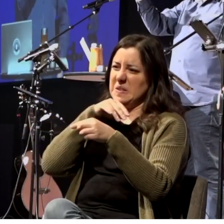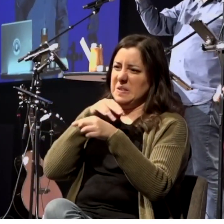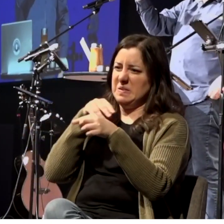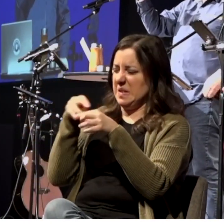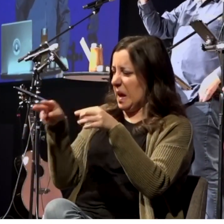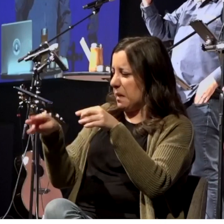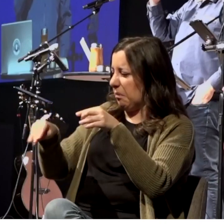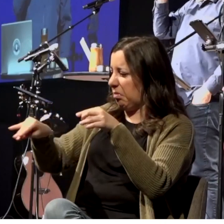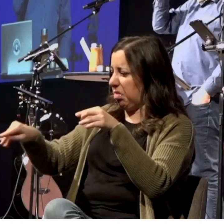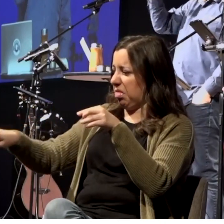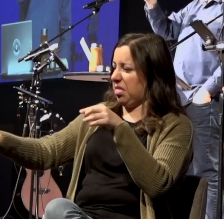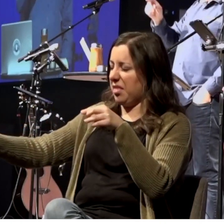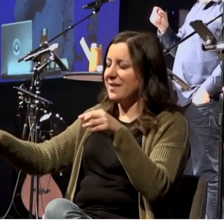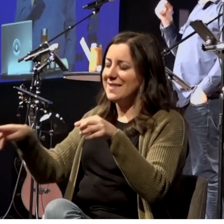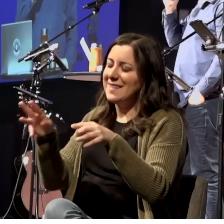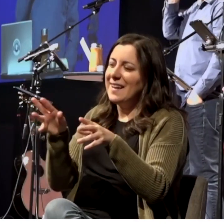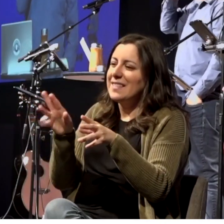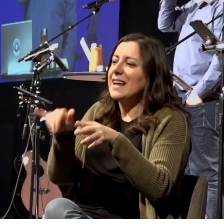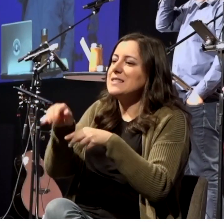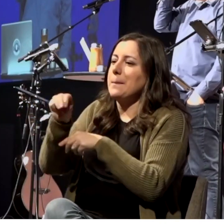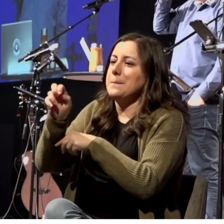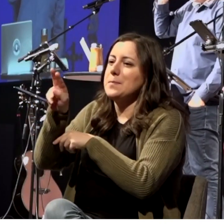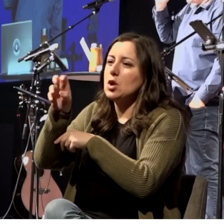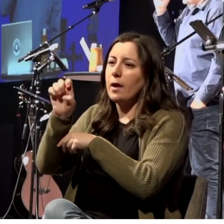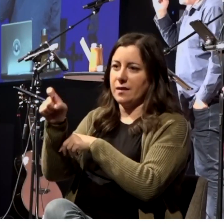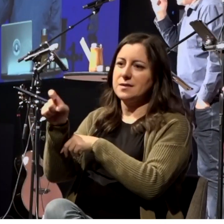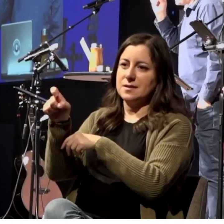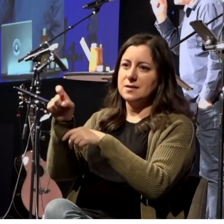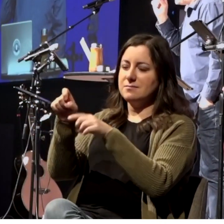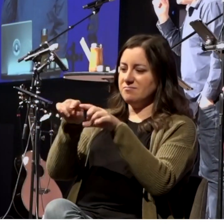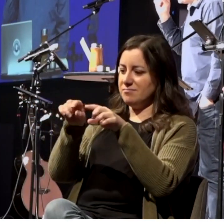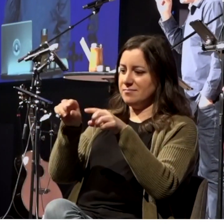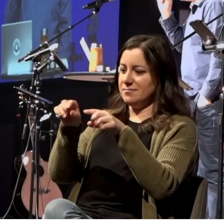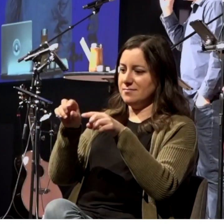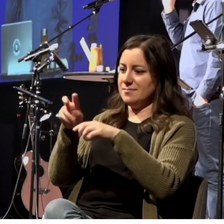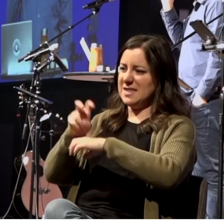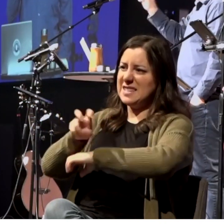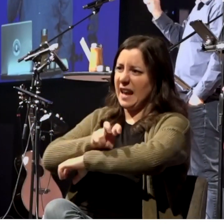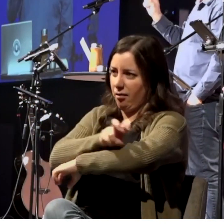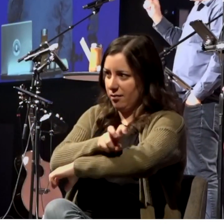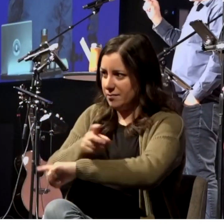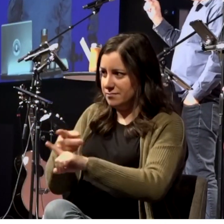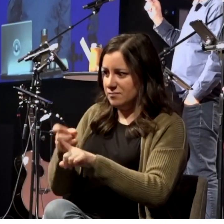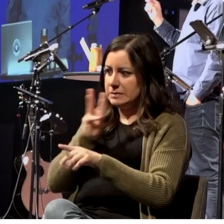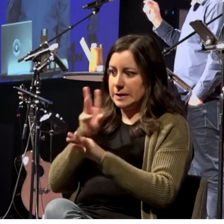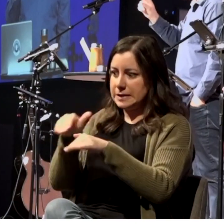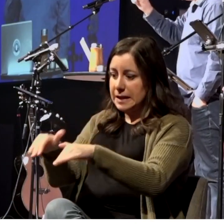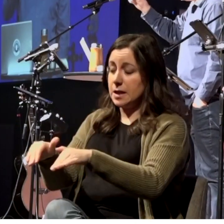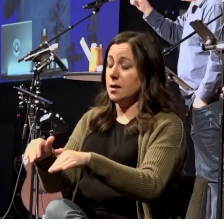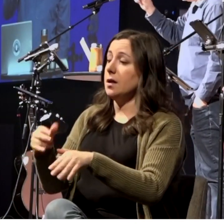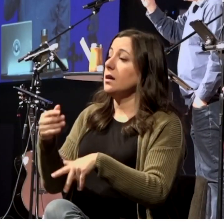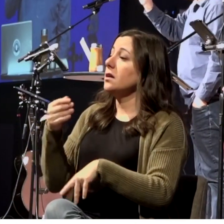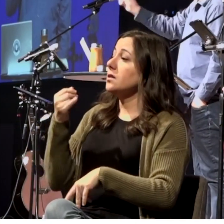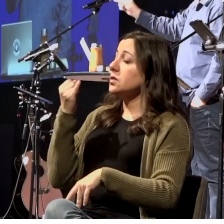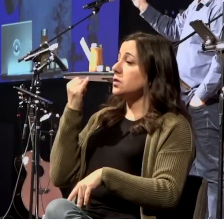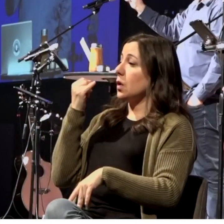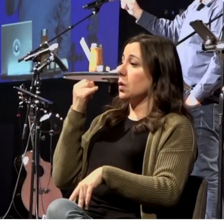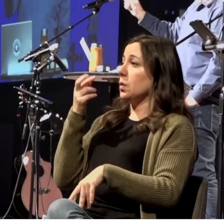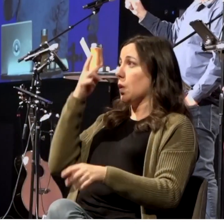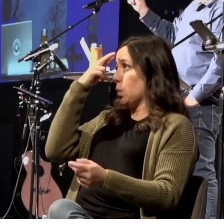seashells? That's a Murex sea snail. And in order for them, according to Roman author